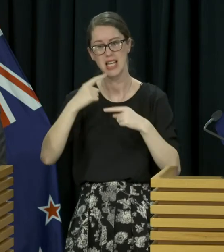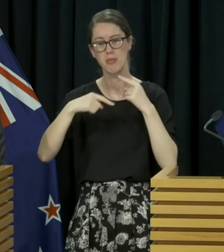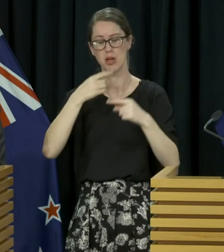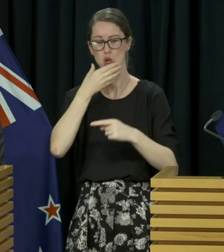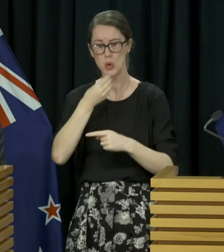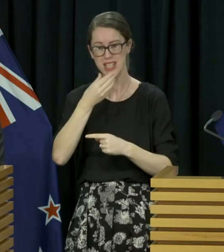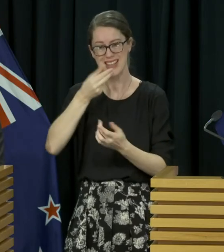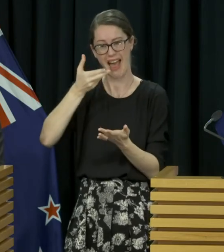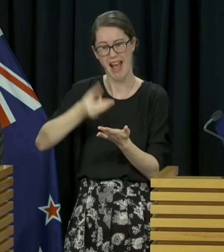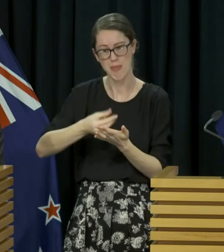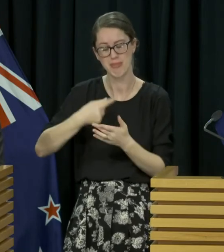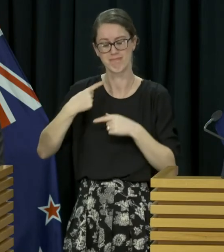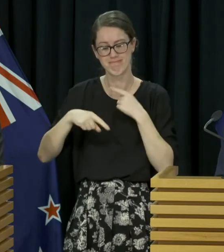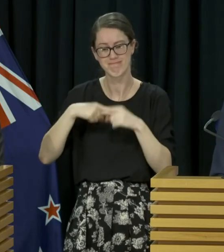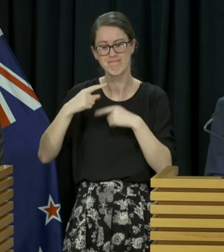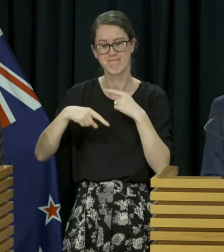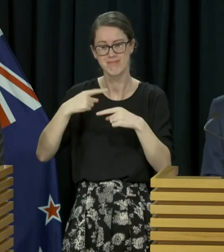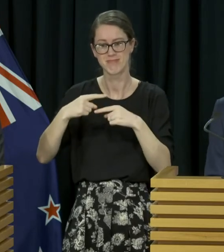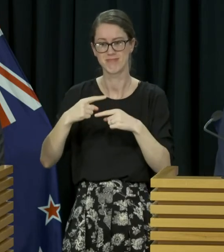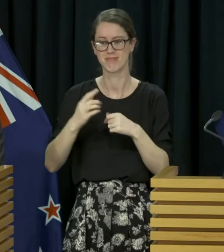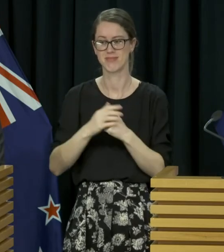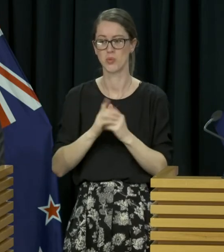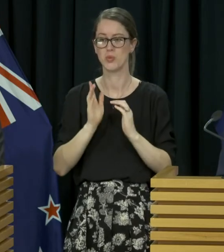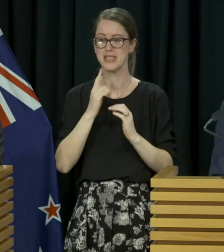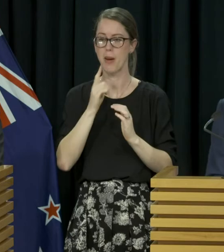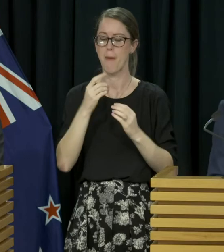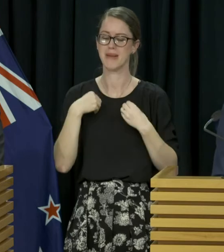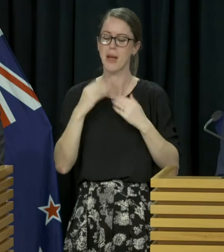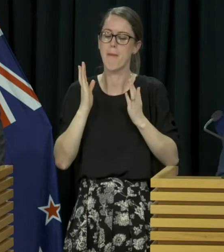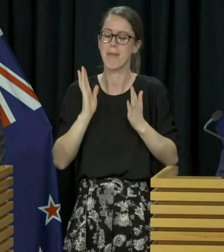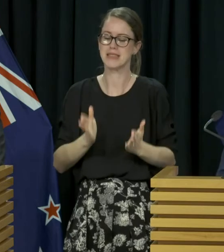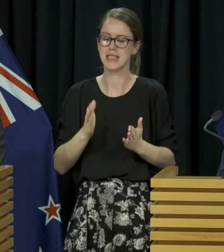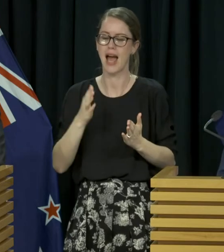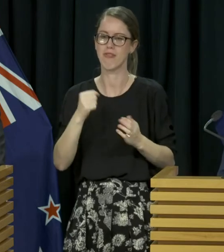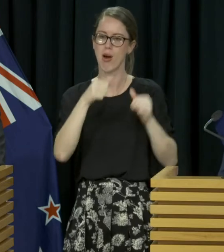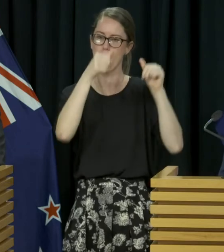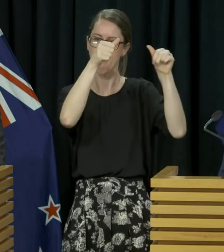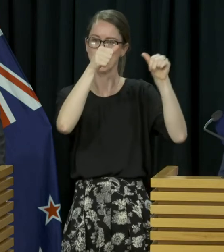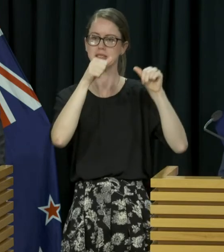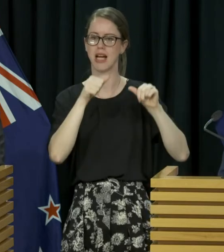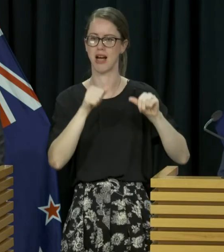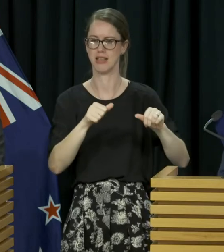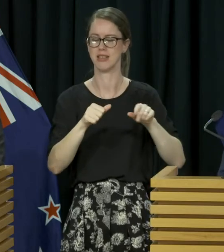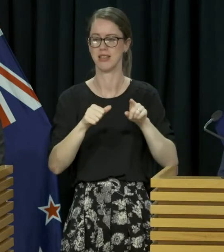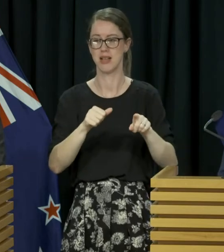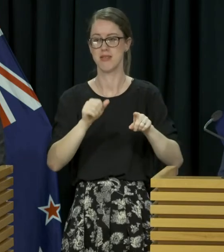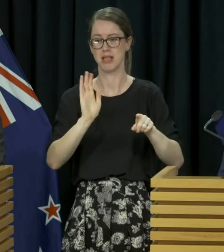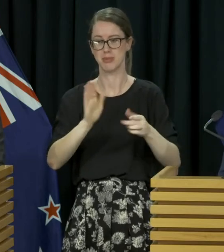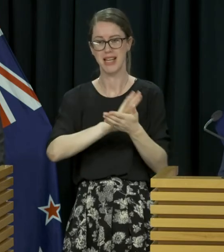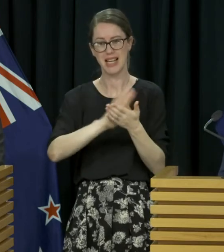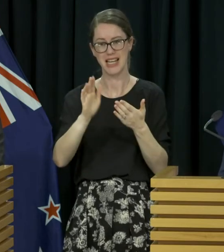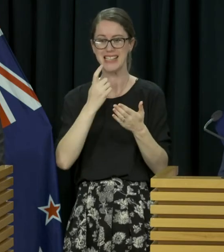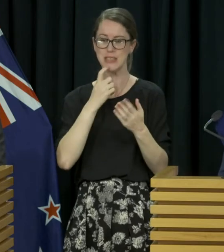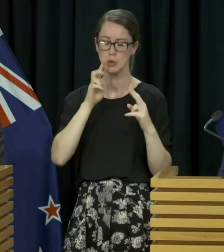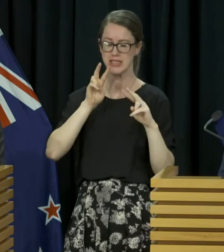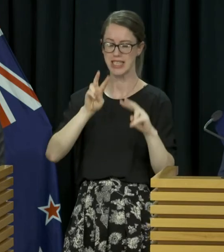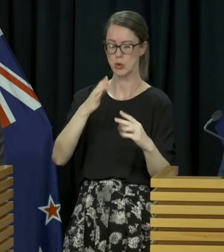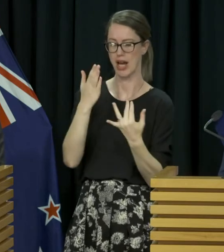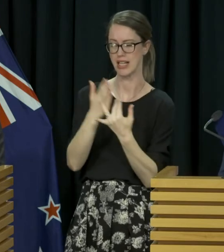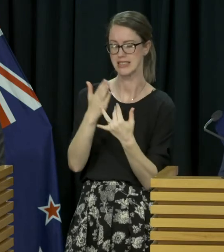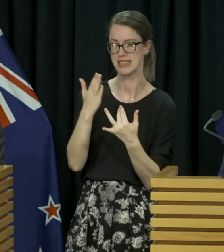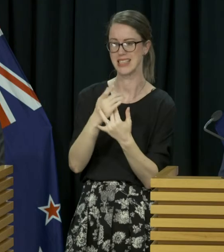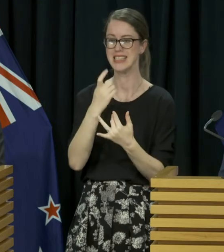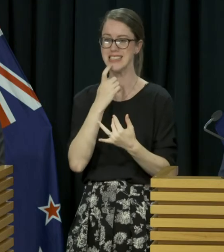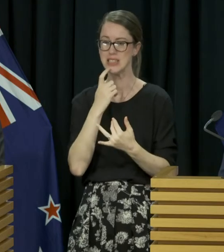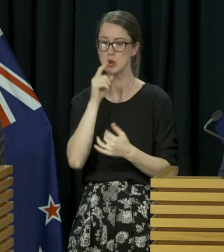the COVID tracer app we have made it compulsory for businesses to display the QR codes you know prominently so it's as easy as possible